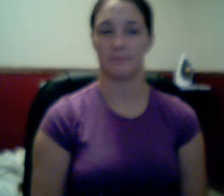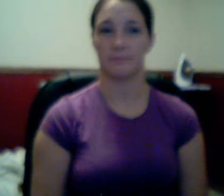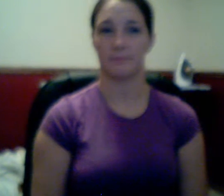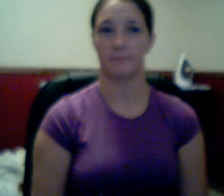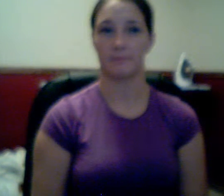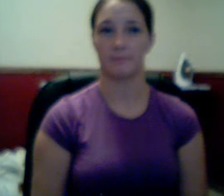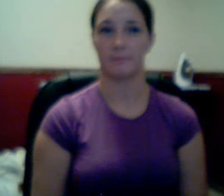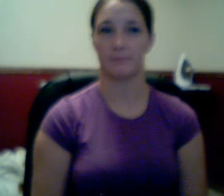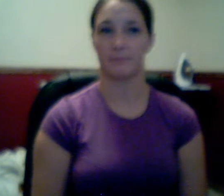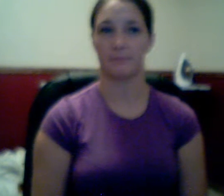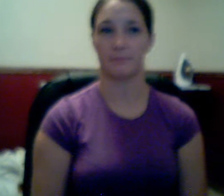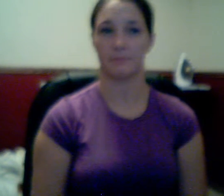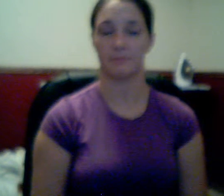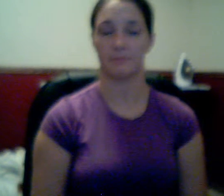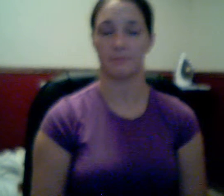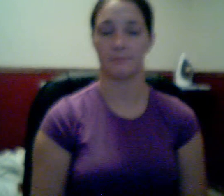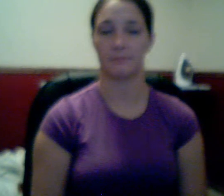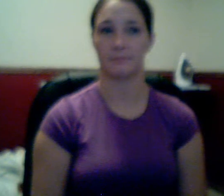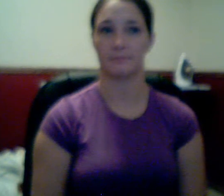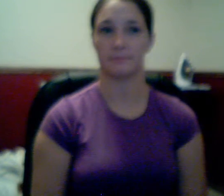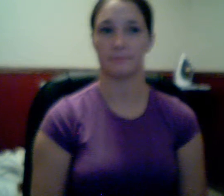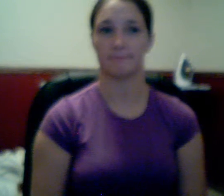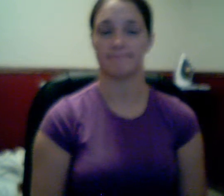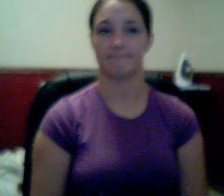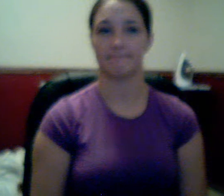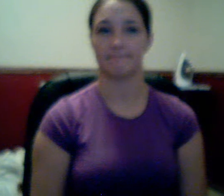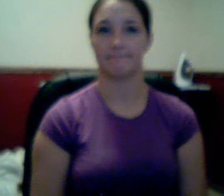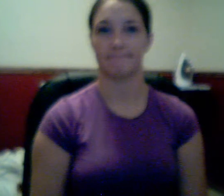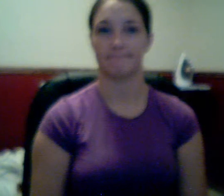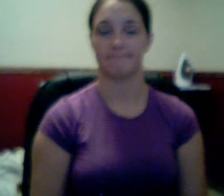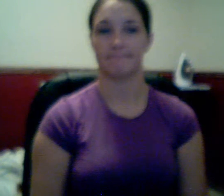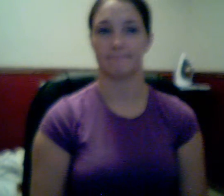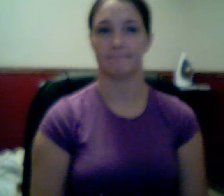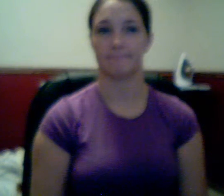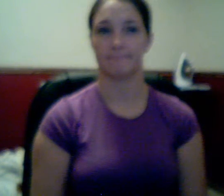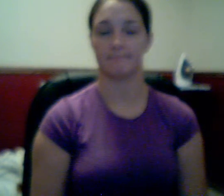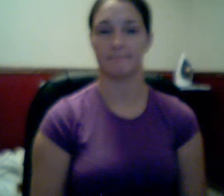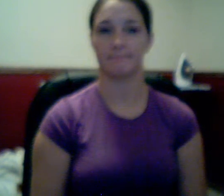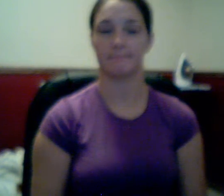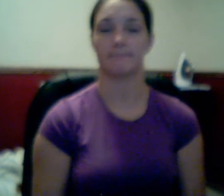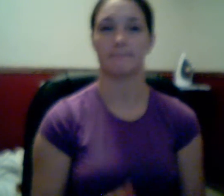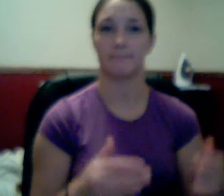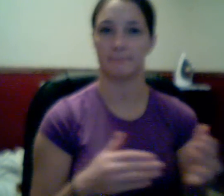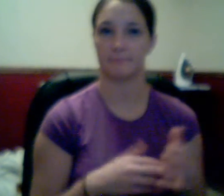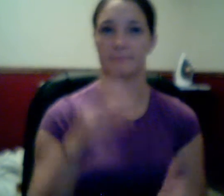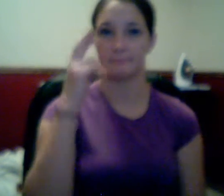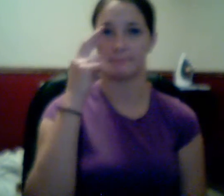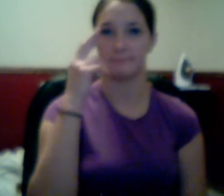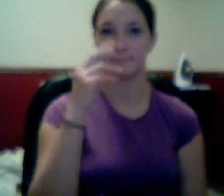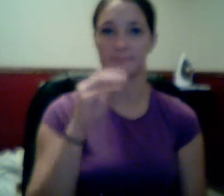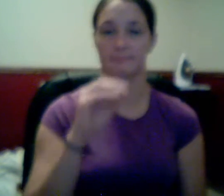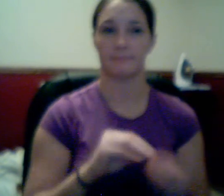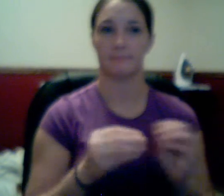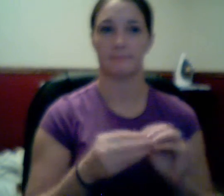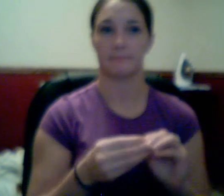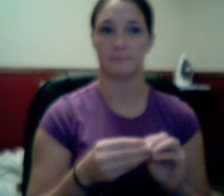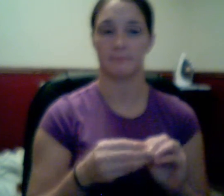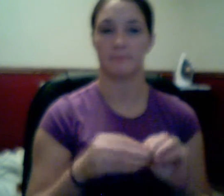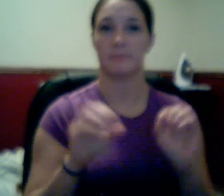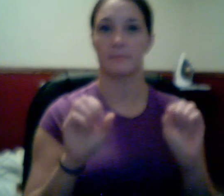an instructor. We'll slip it into class. Be aware of that. Again, real number is just any number that can be represented on a number line. Well,